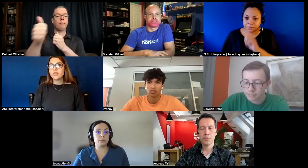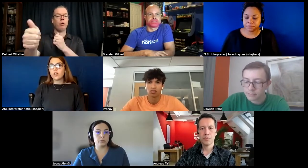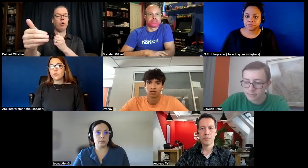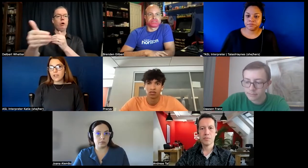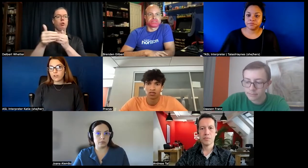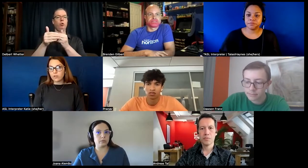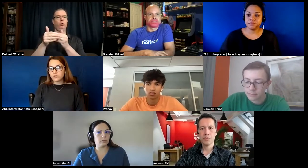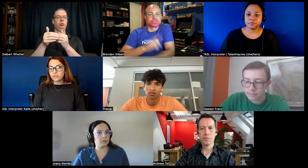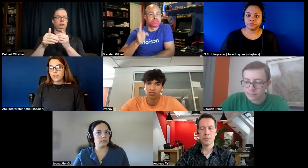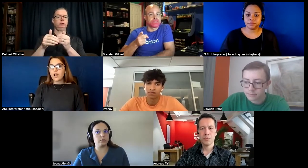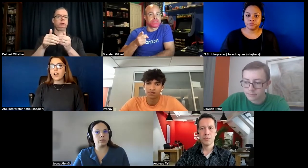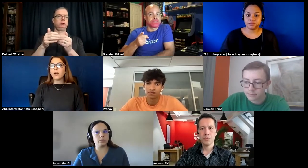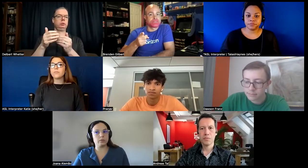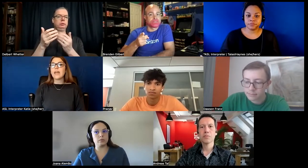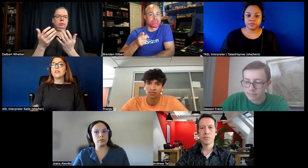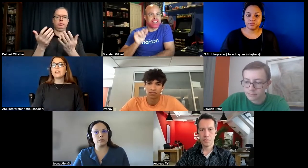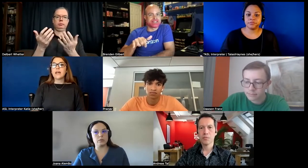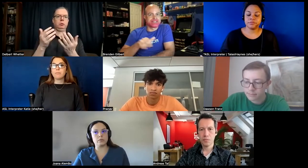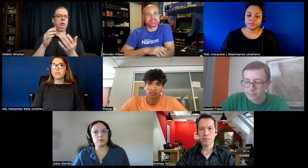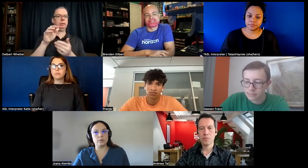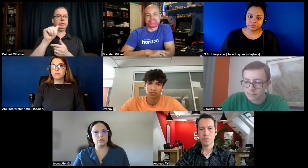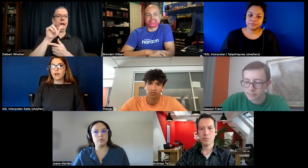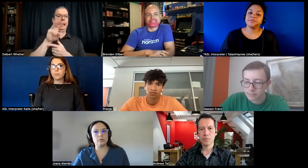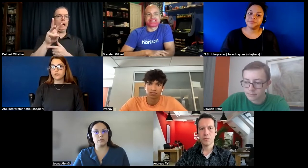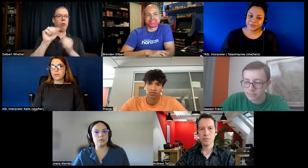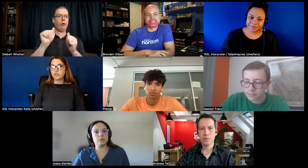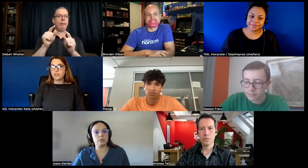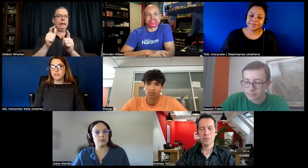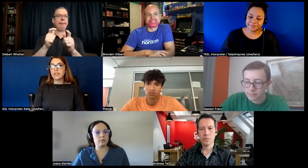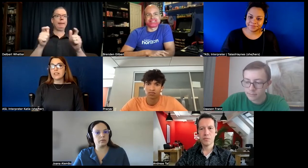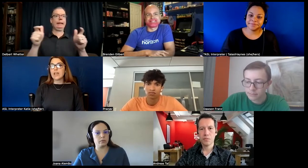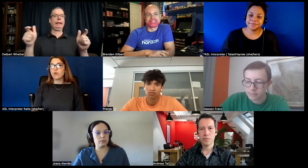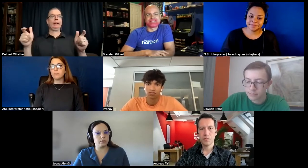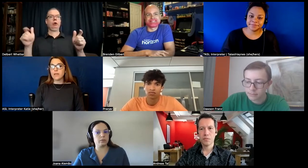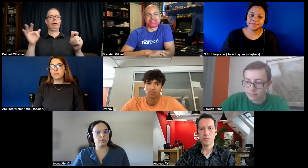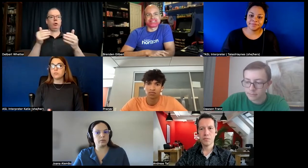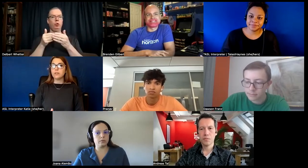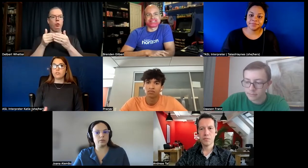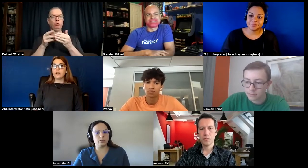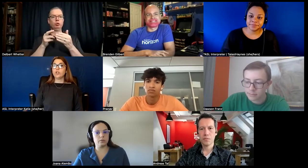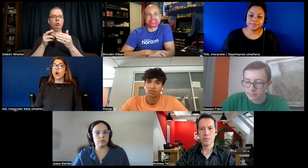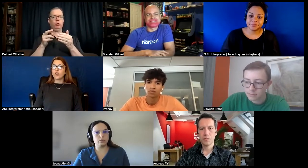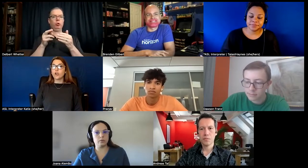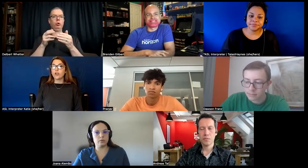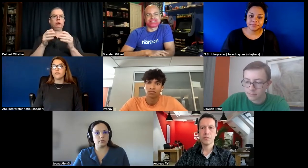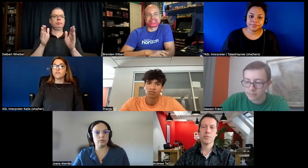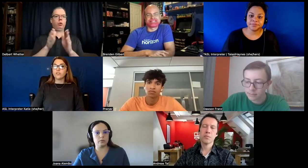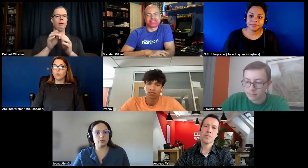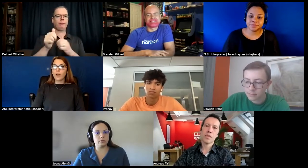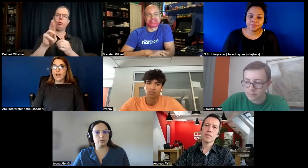along with the arrows um having a depth uh perception like the arrow can be able to be created longer if it's further away